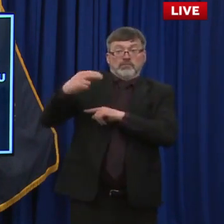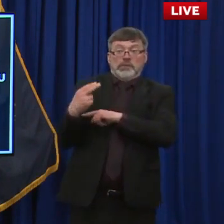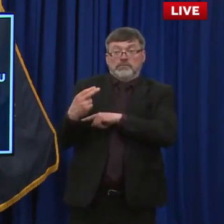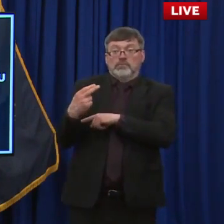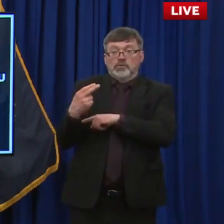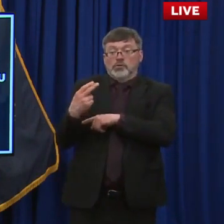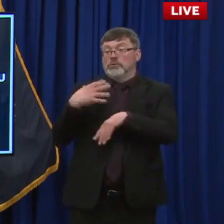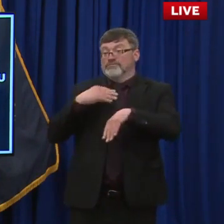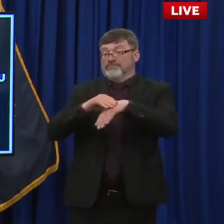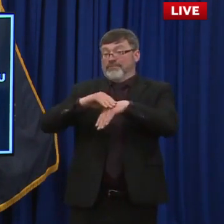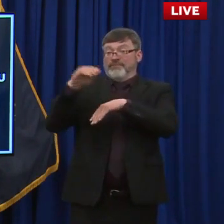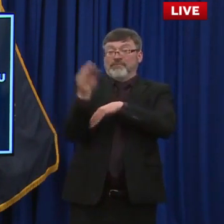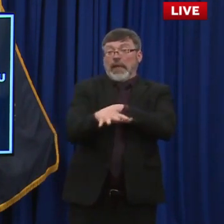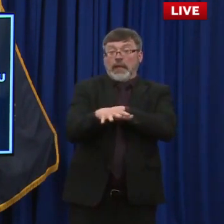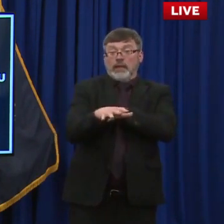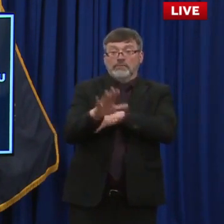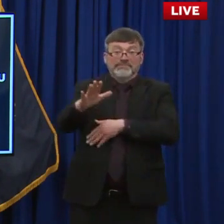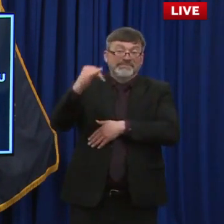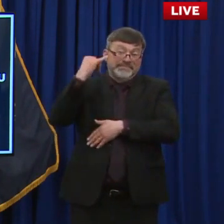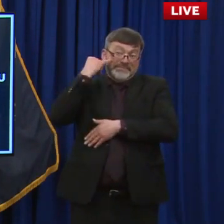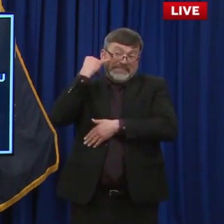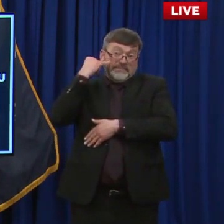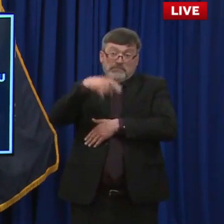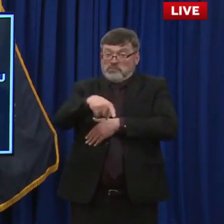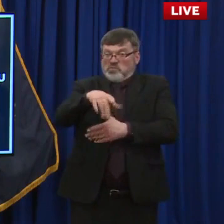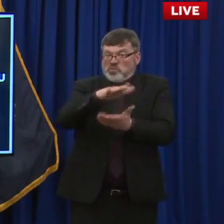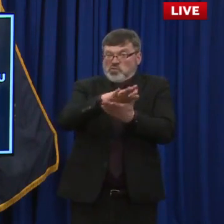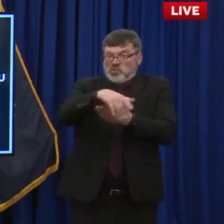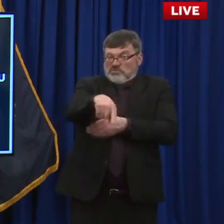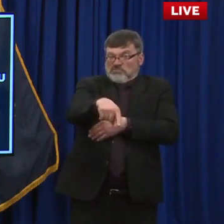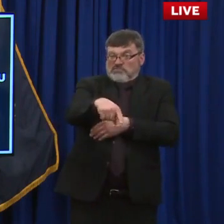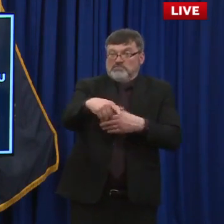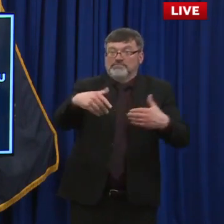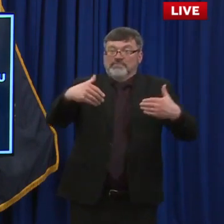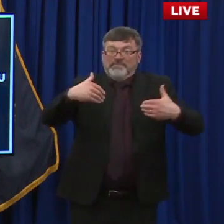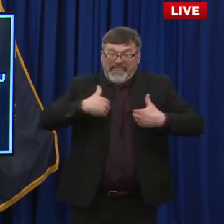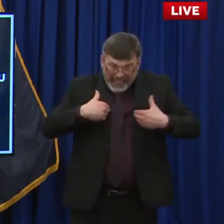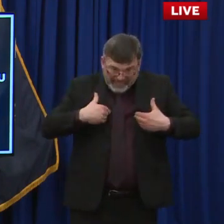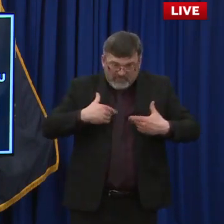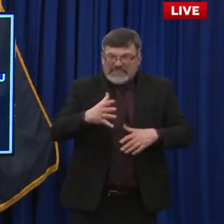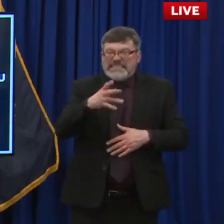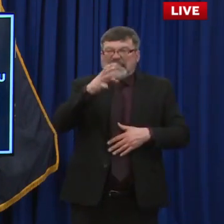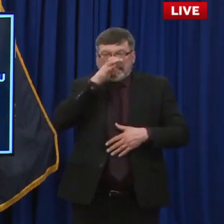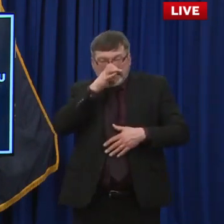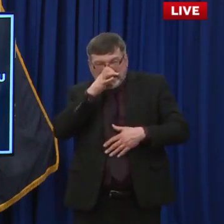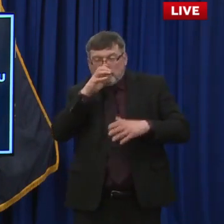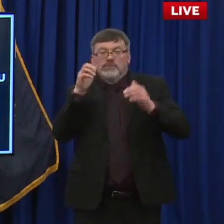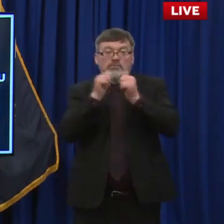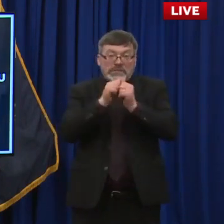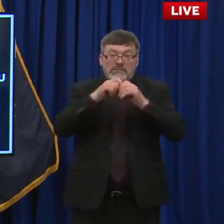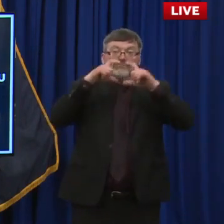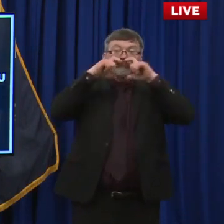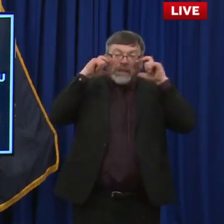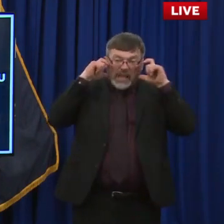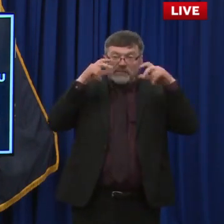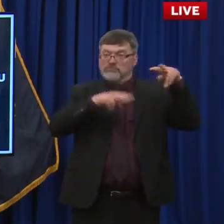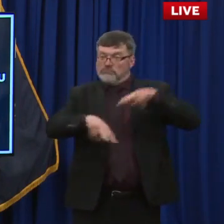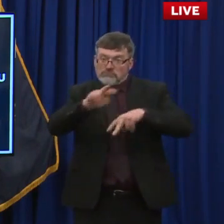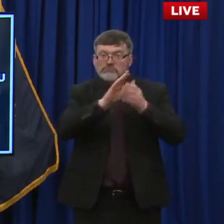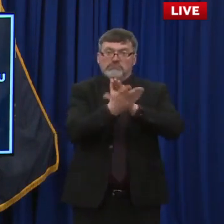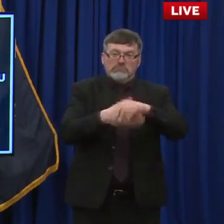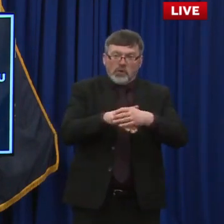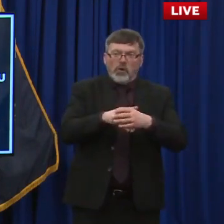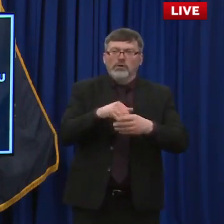classroom setting, um, have taken the step of not requiring quarantine, um, if students are seated within